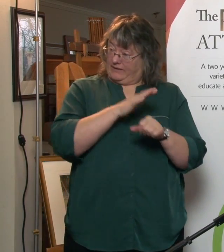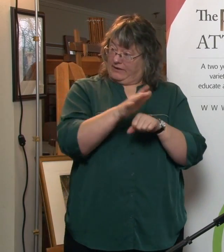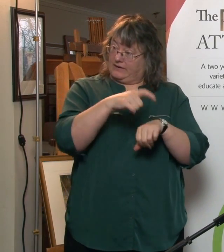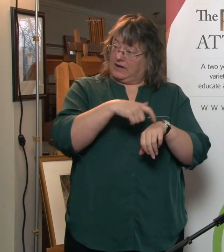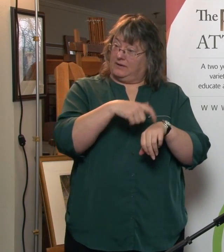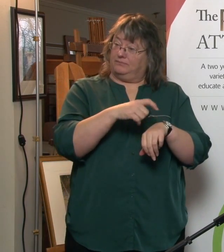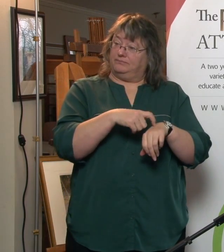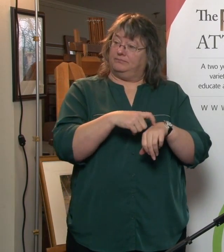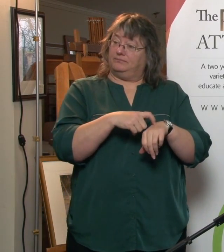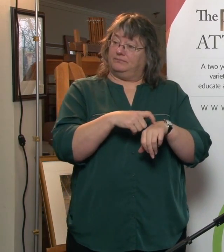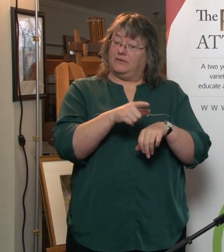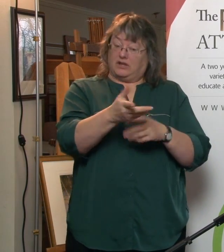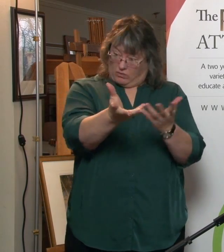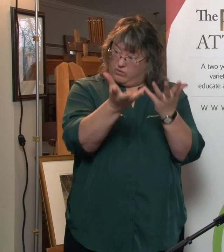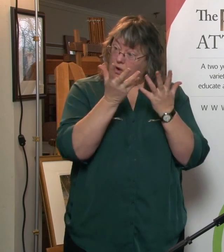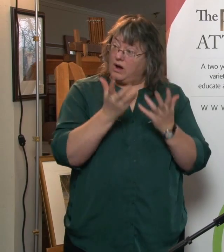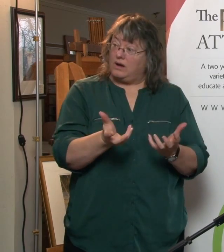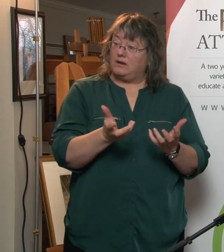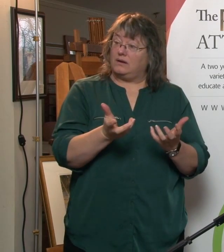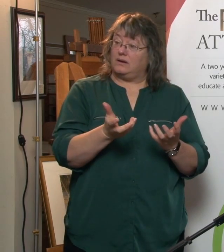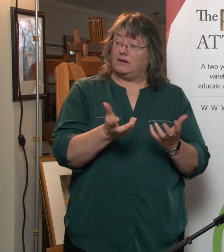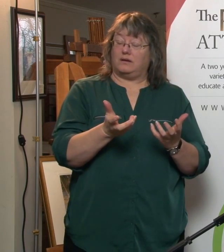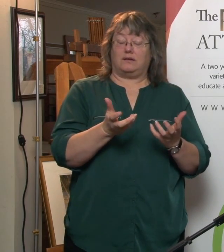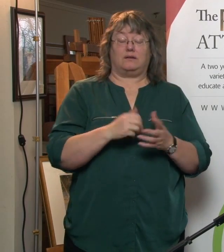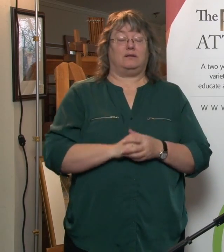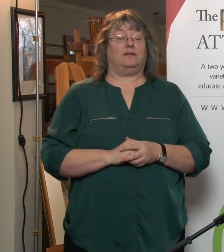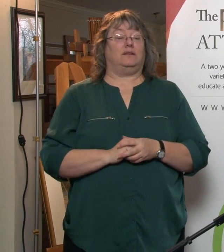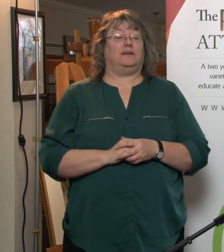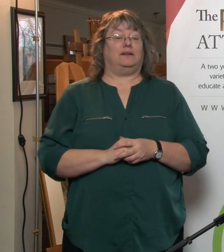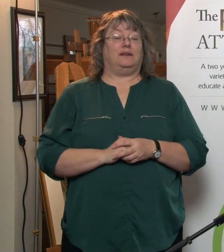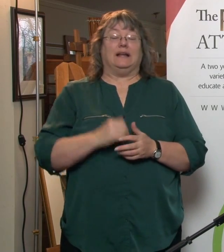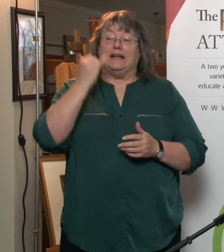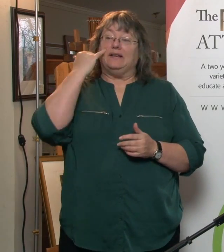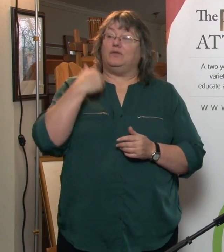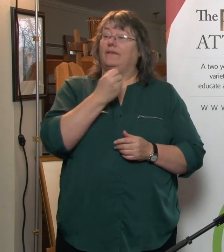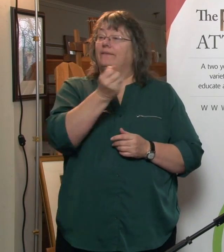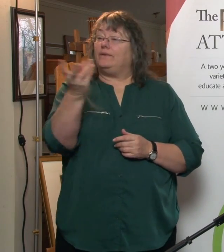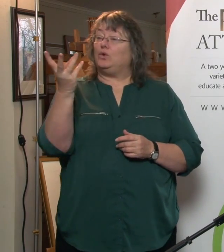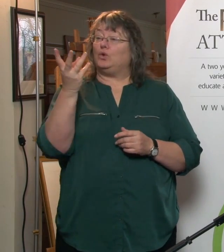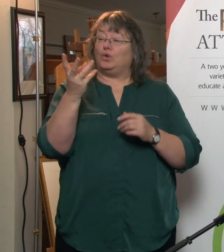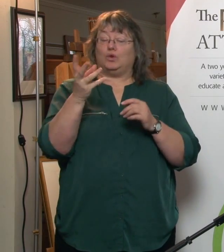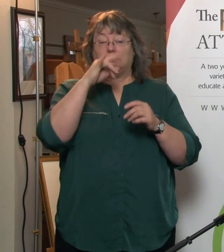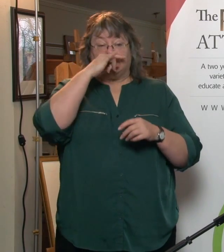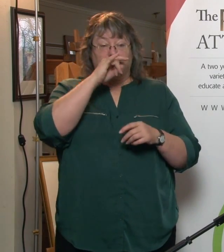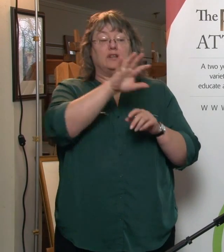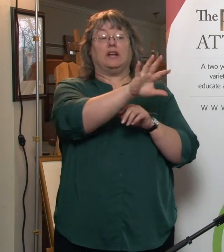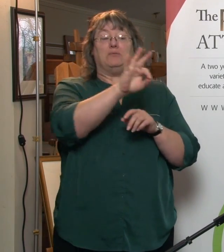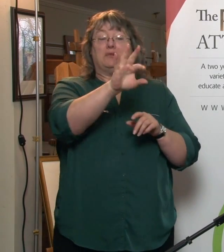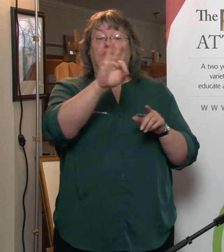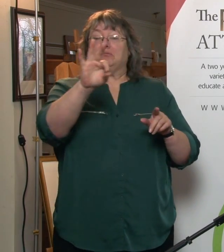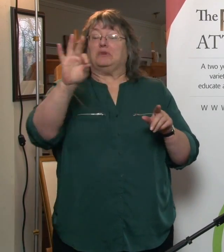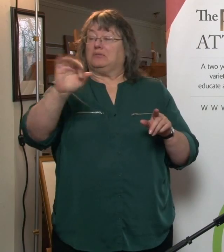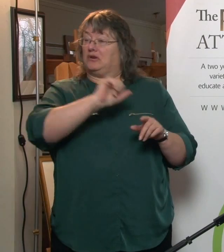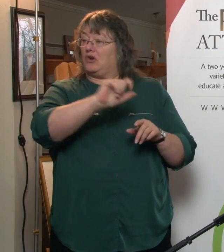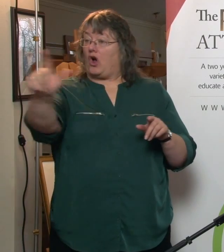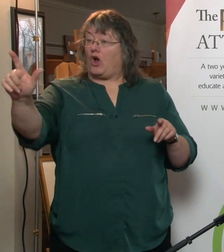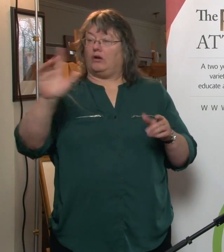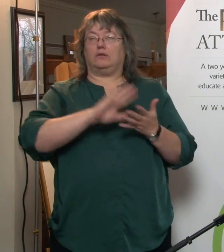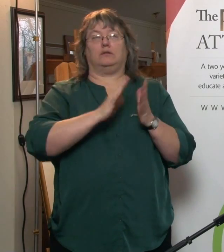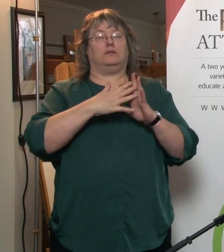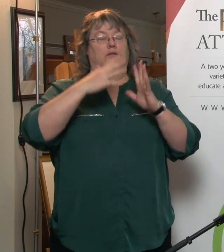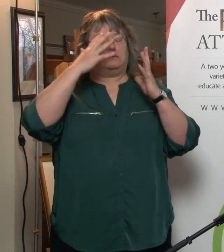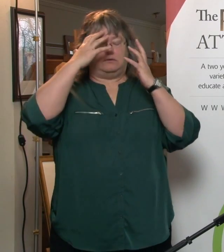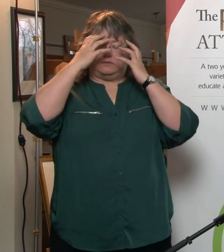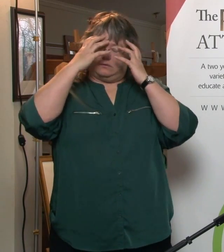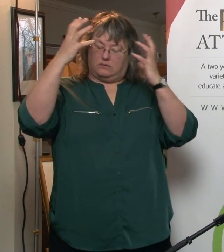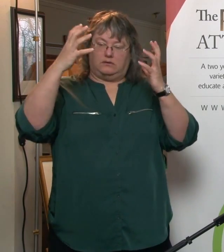do it? Do they have the inclination to do it? If you have several children, you could name them all logistically. That might be a nightmare. So if